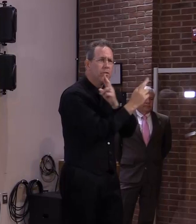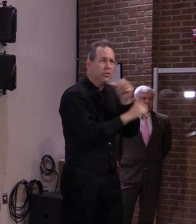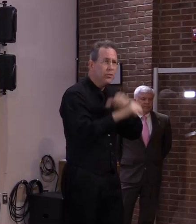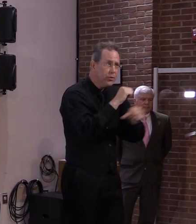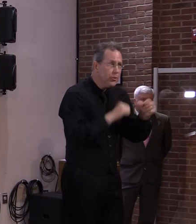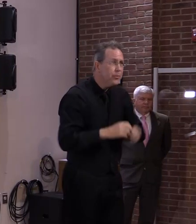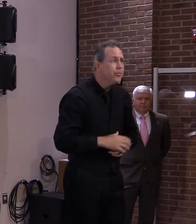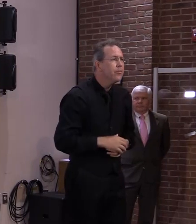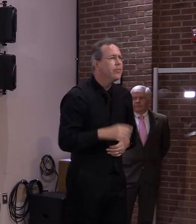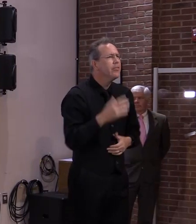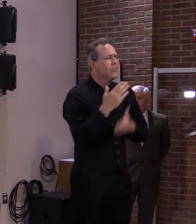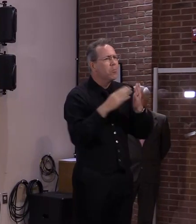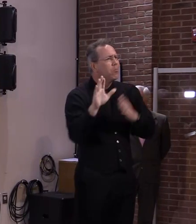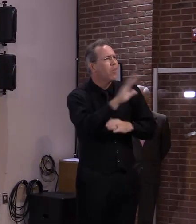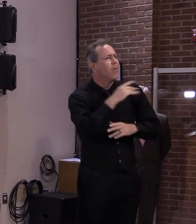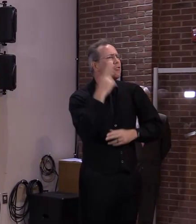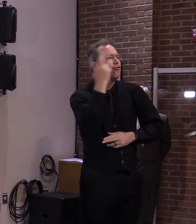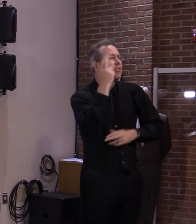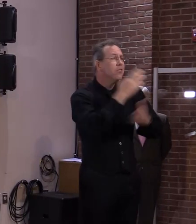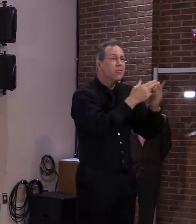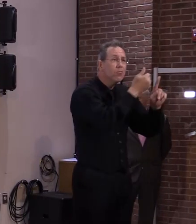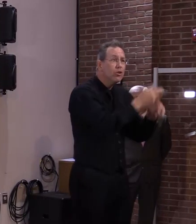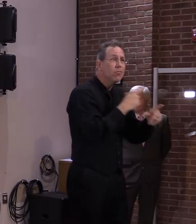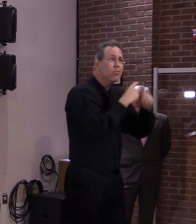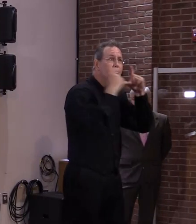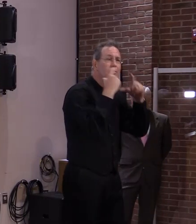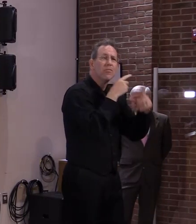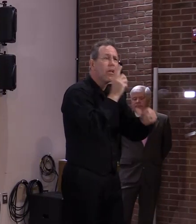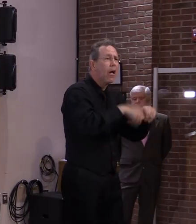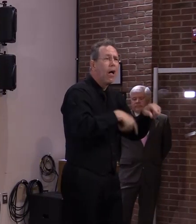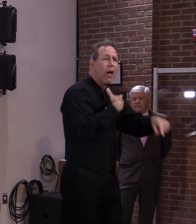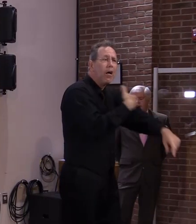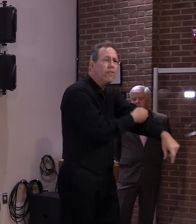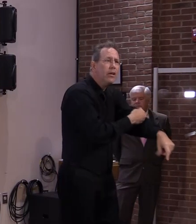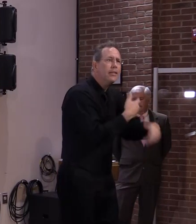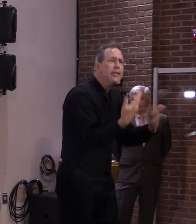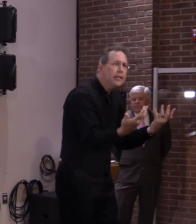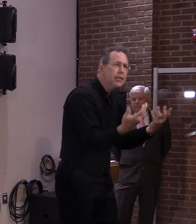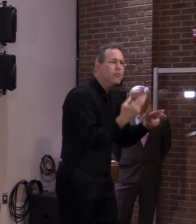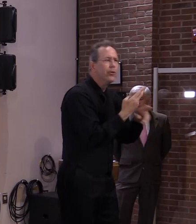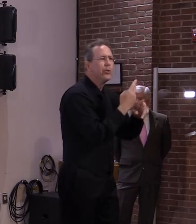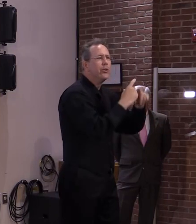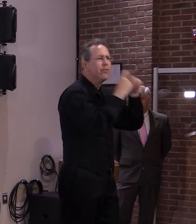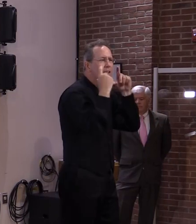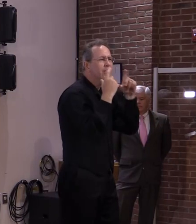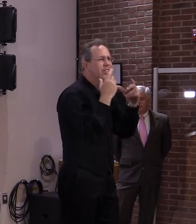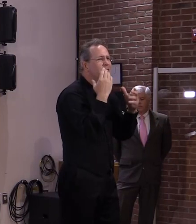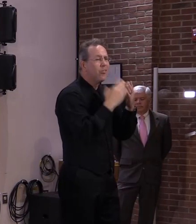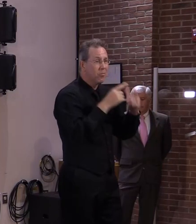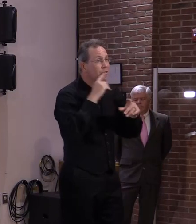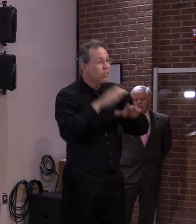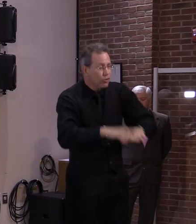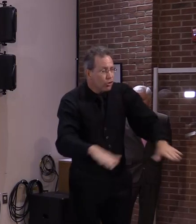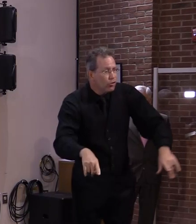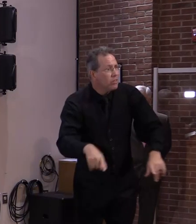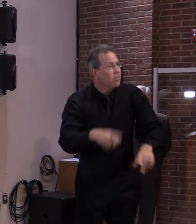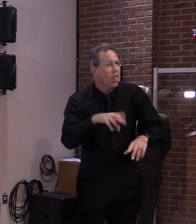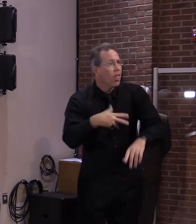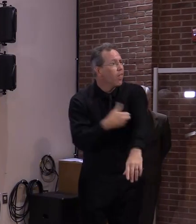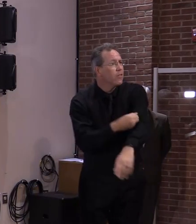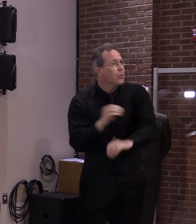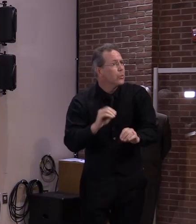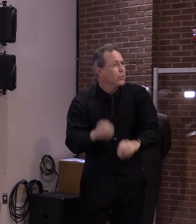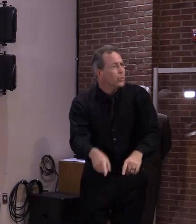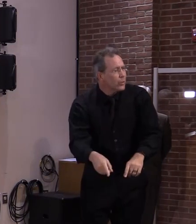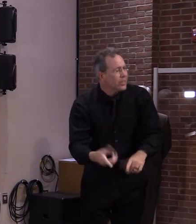particular are in a bit of a gray area. Currently, we continue to recommend mask use by children under age